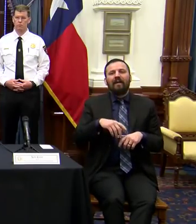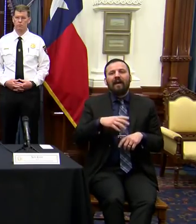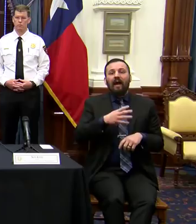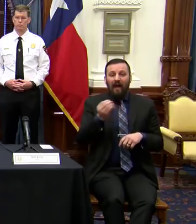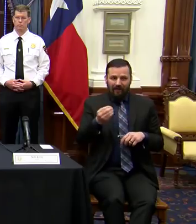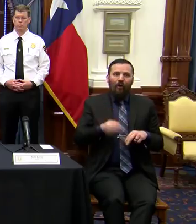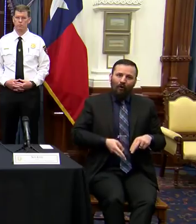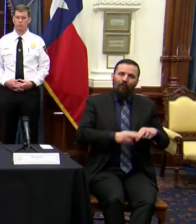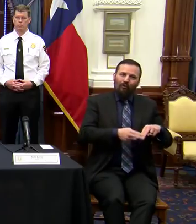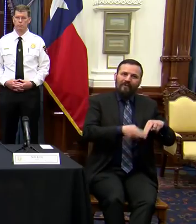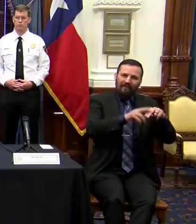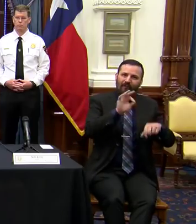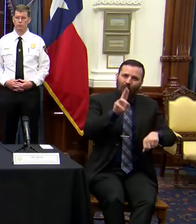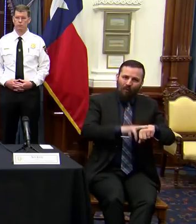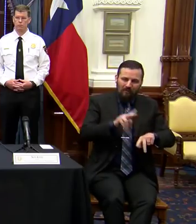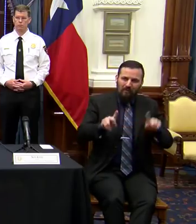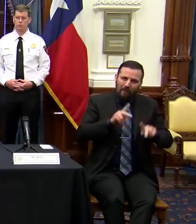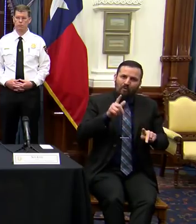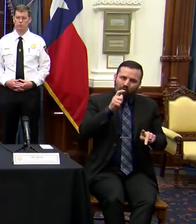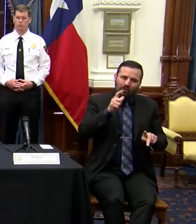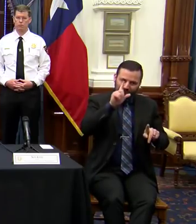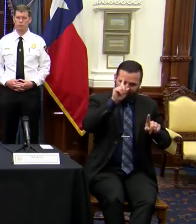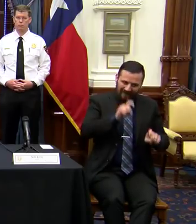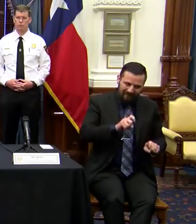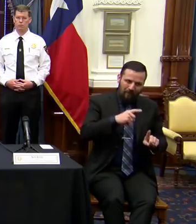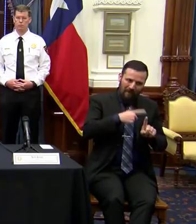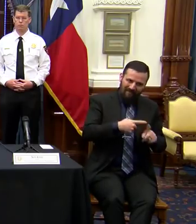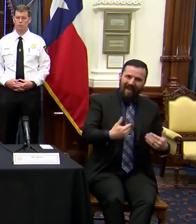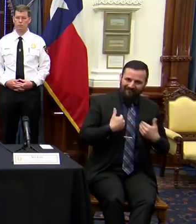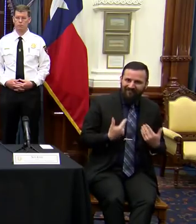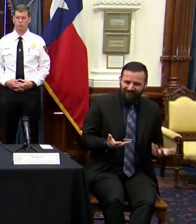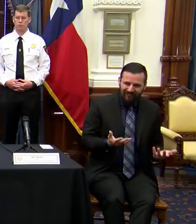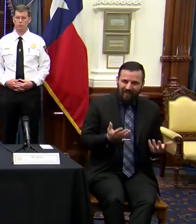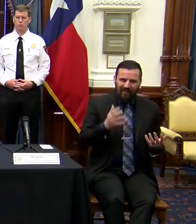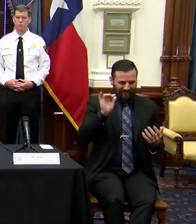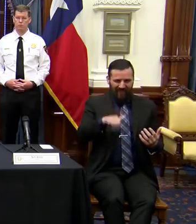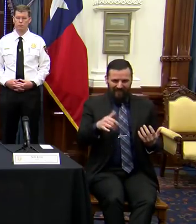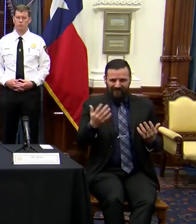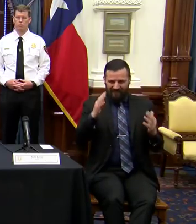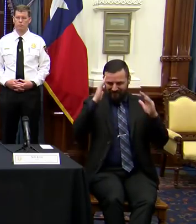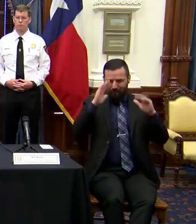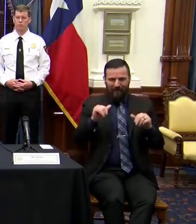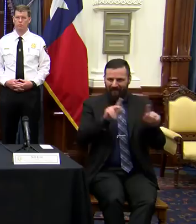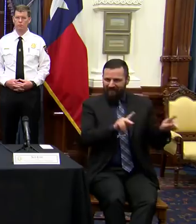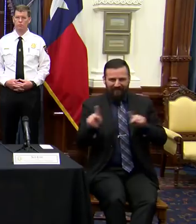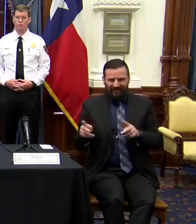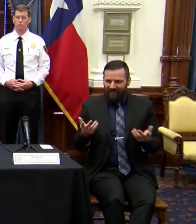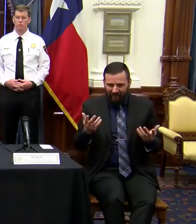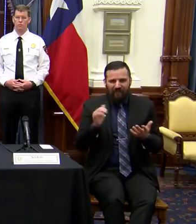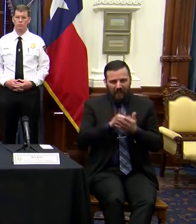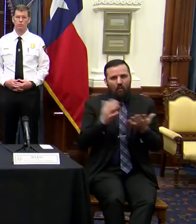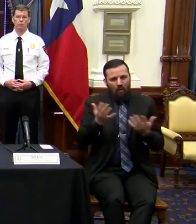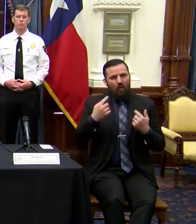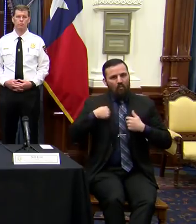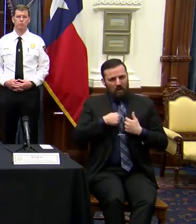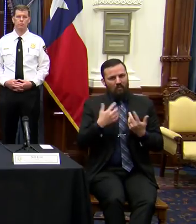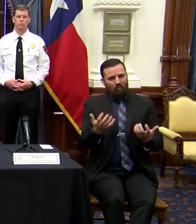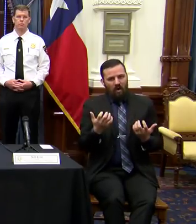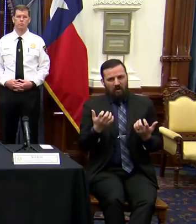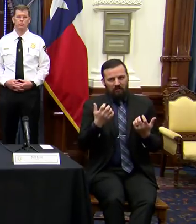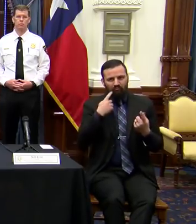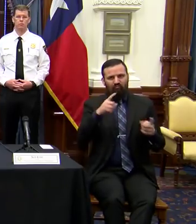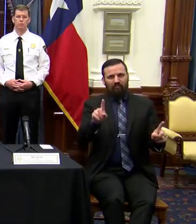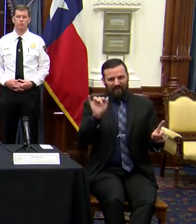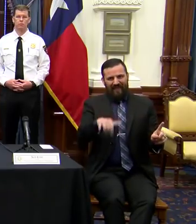number of people who test positive. This is exactly what is to be expected. This is exactly what we are seeking to achieve.